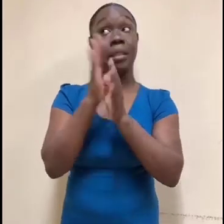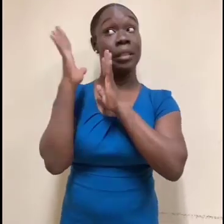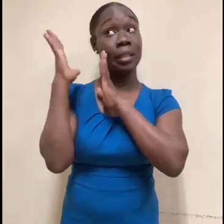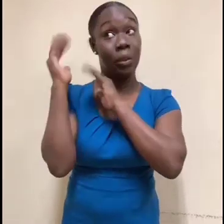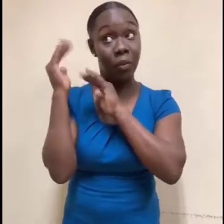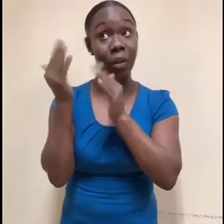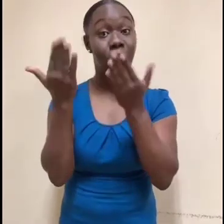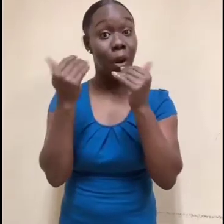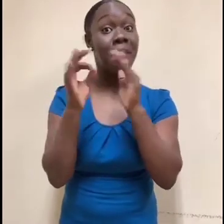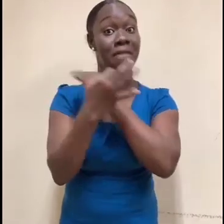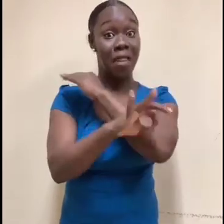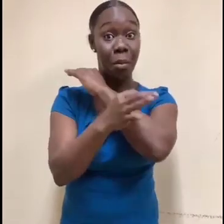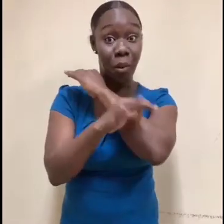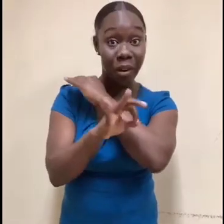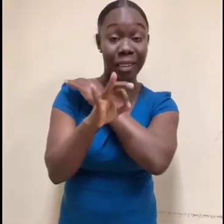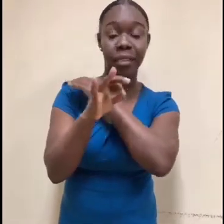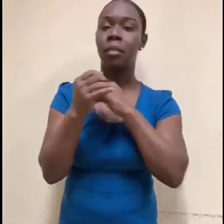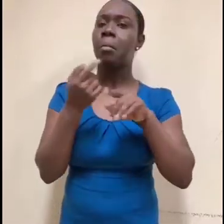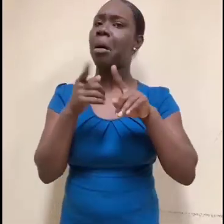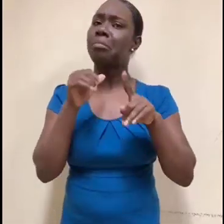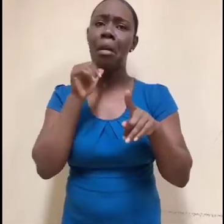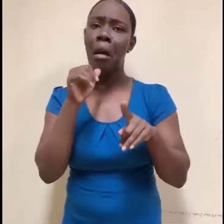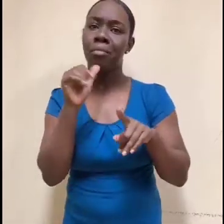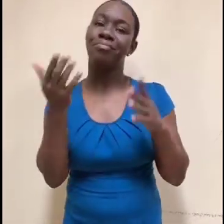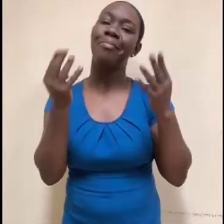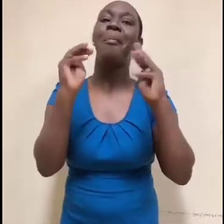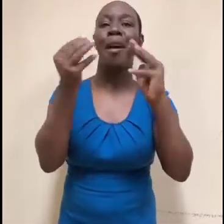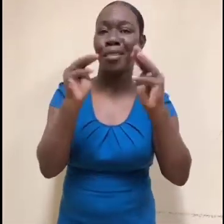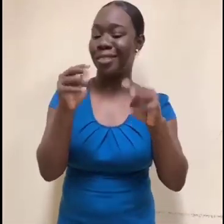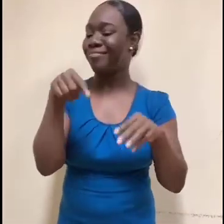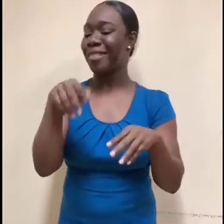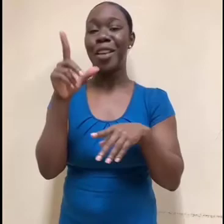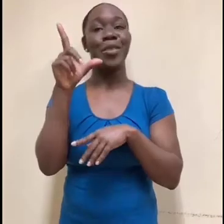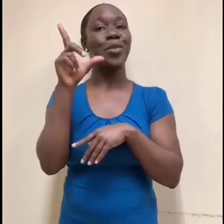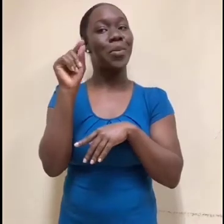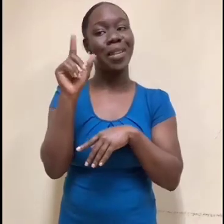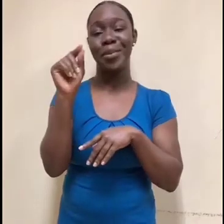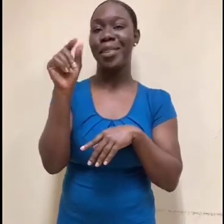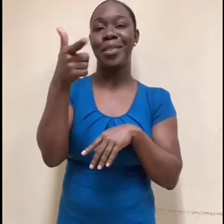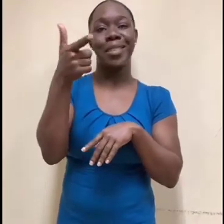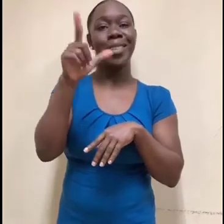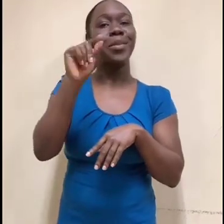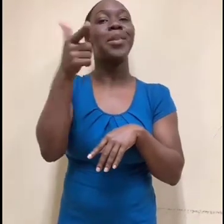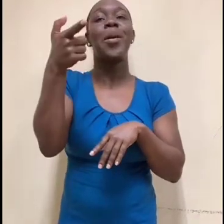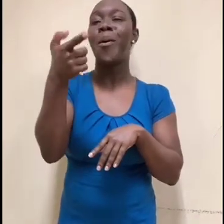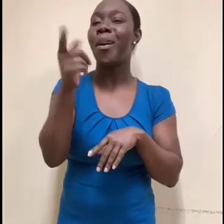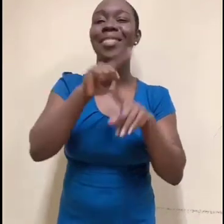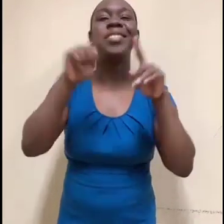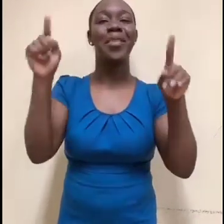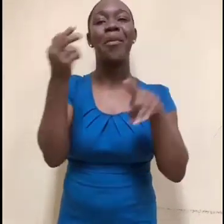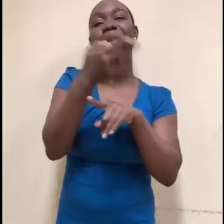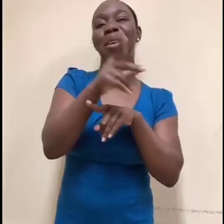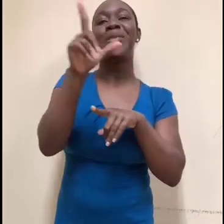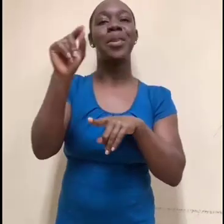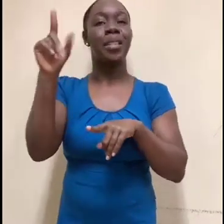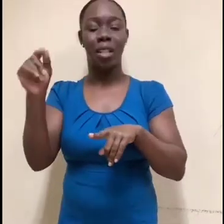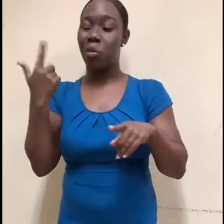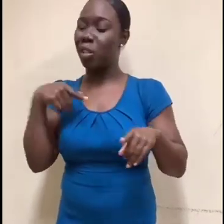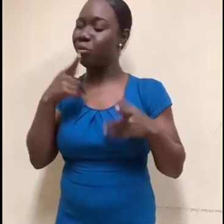don't forget to check all the links below to follow us across social media, connect with us on LinkedIn as well. And look forward to seeing you next week for the job.